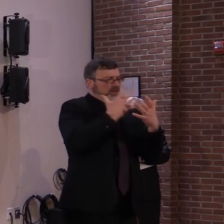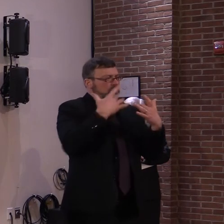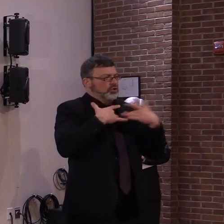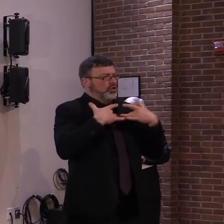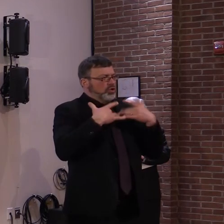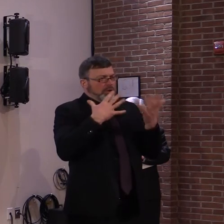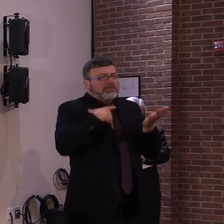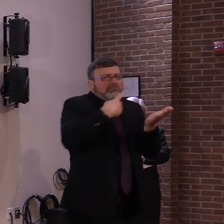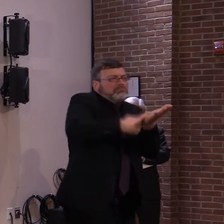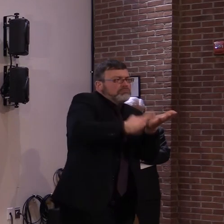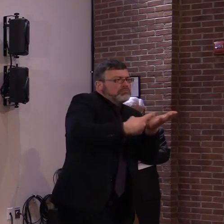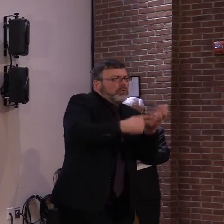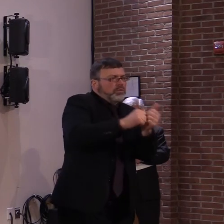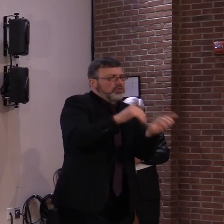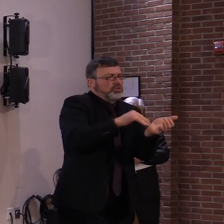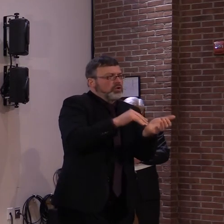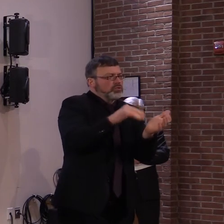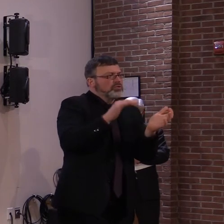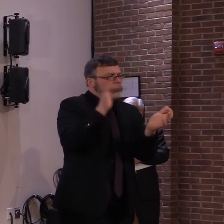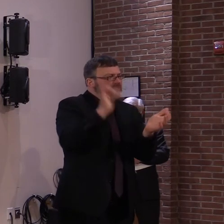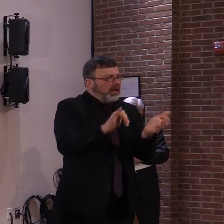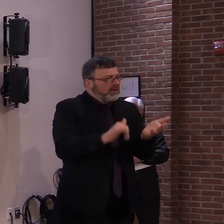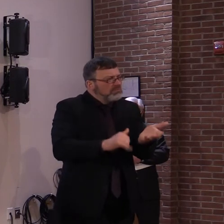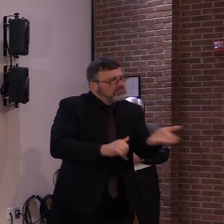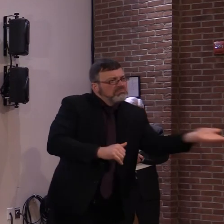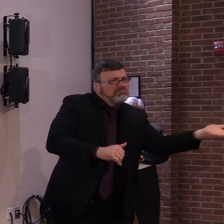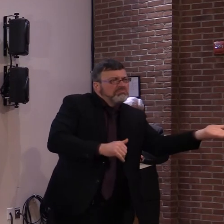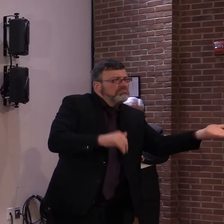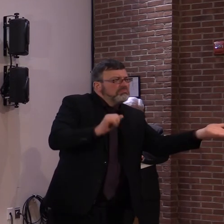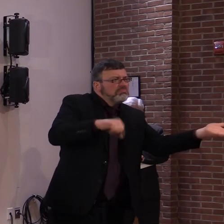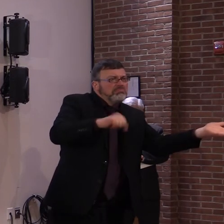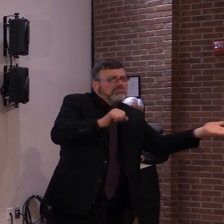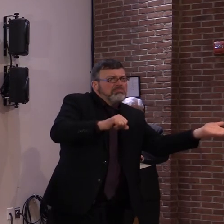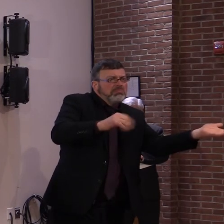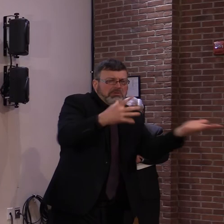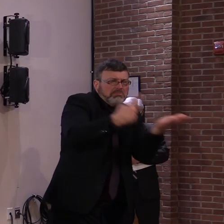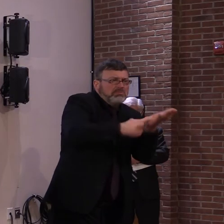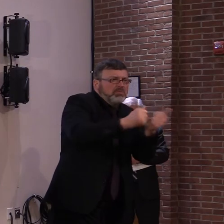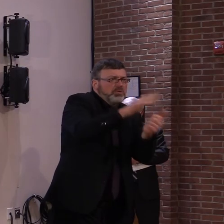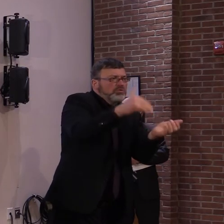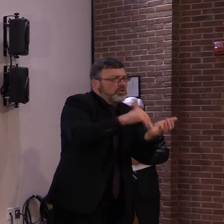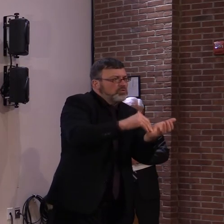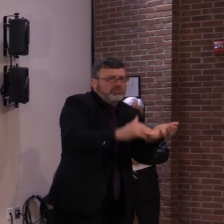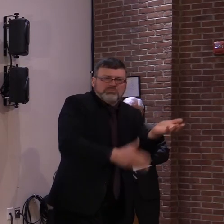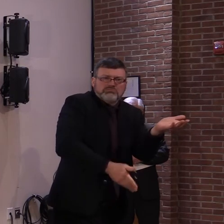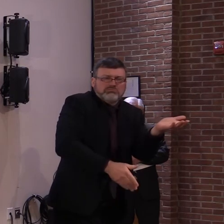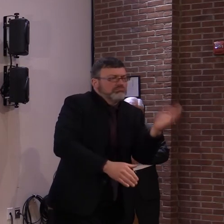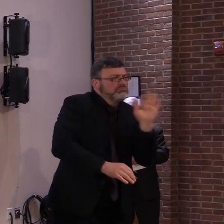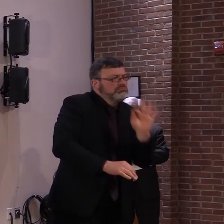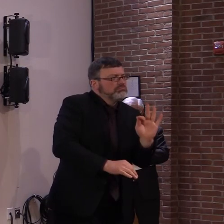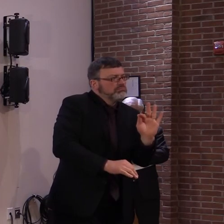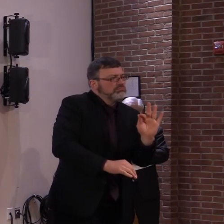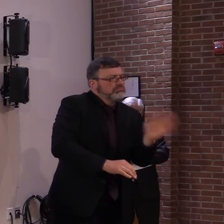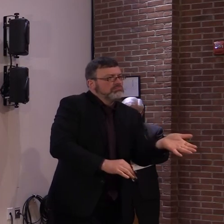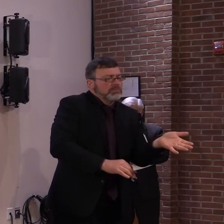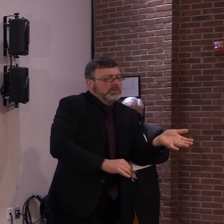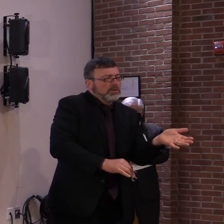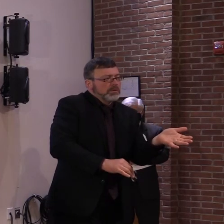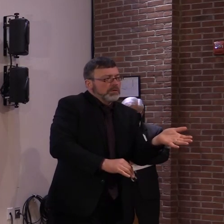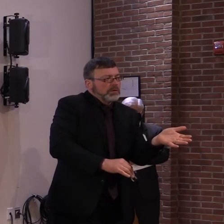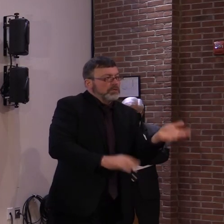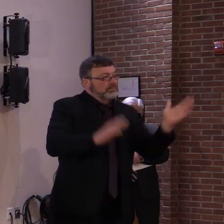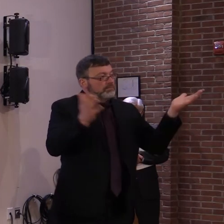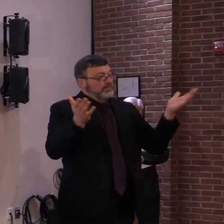certainly would be questions much more appropriate for their healthcare provider during the context of a visit, hopefully,